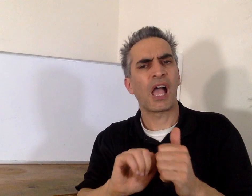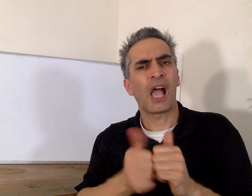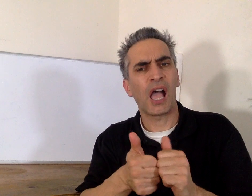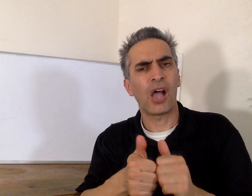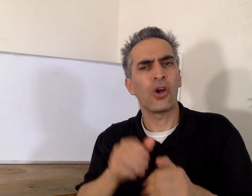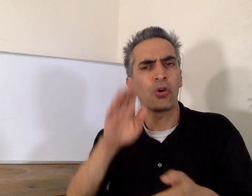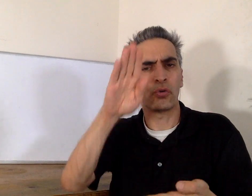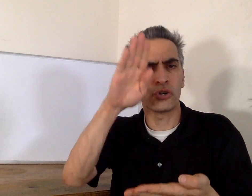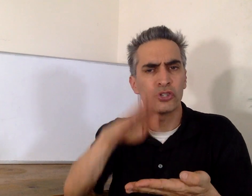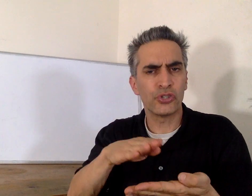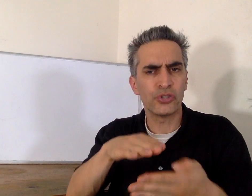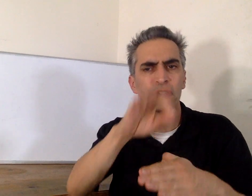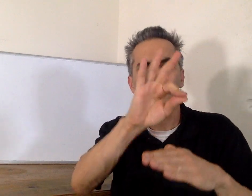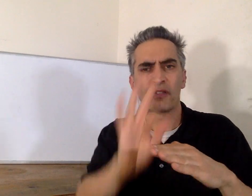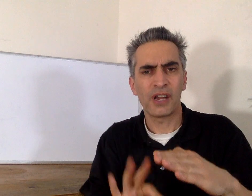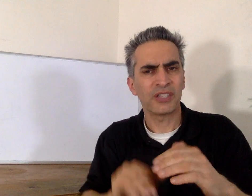How do we reduce fractions?